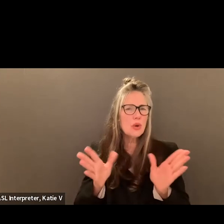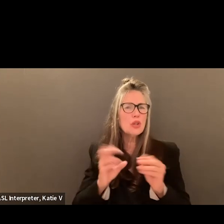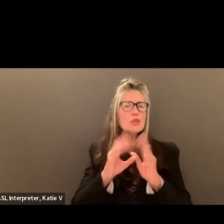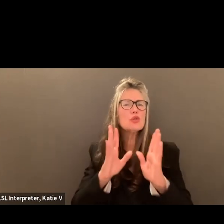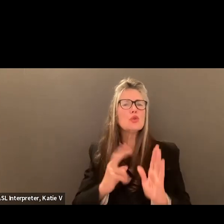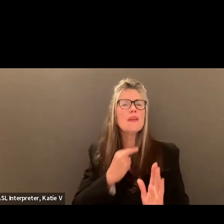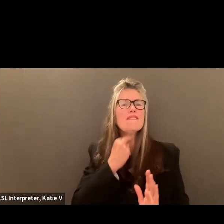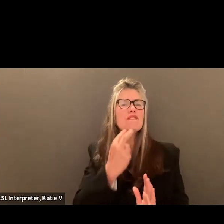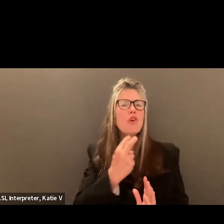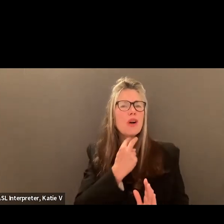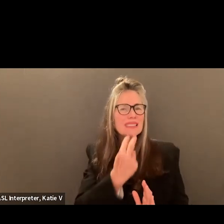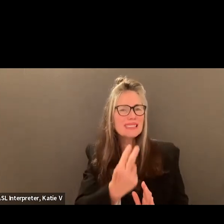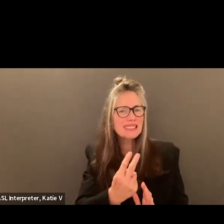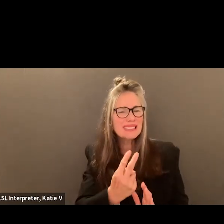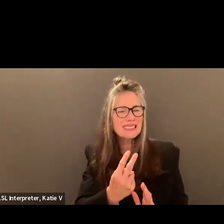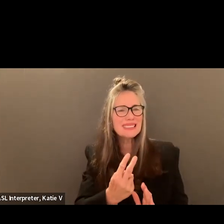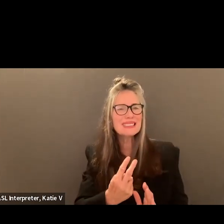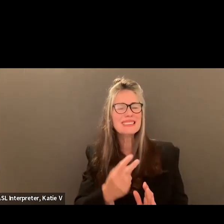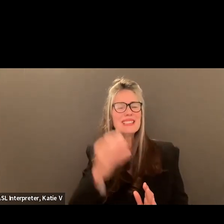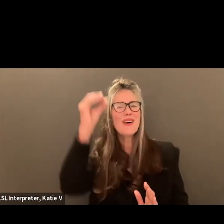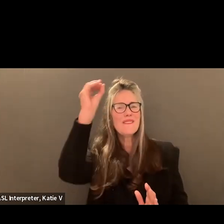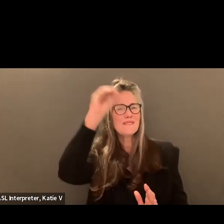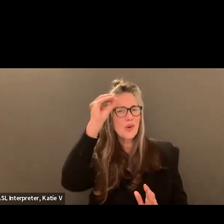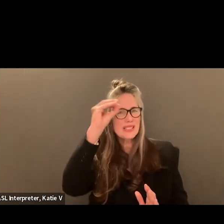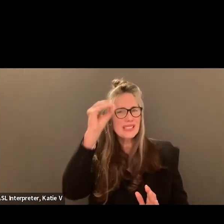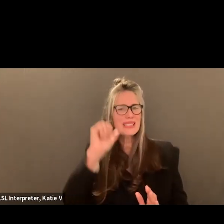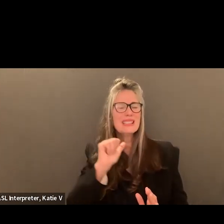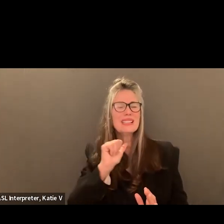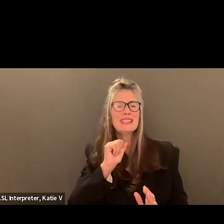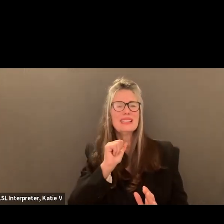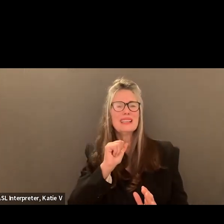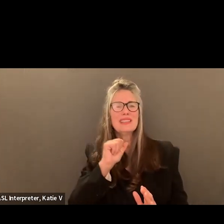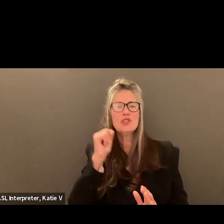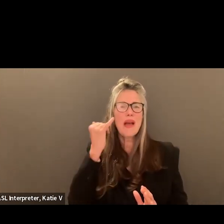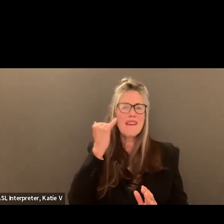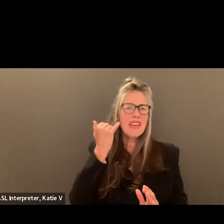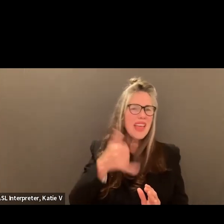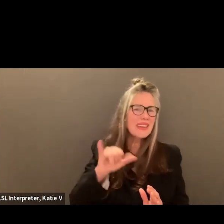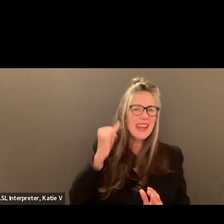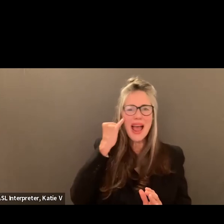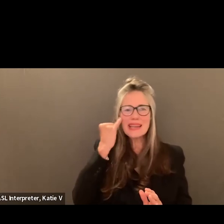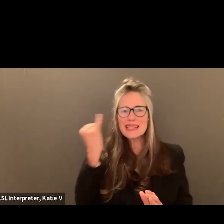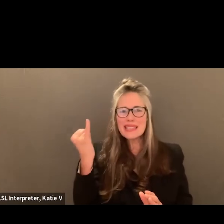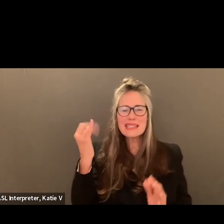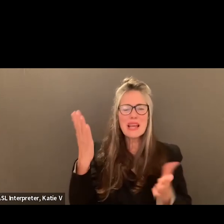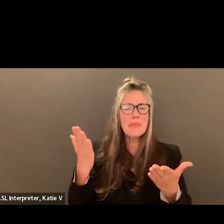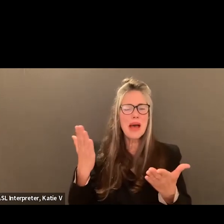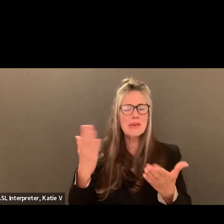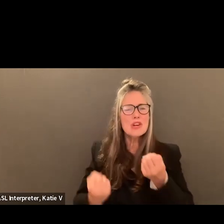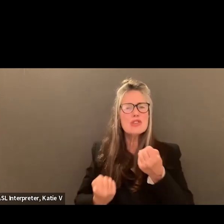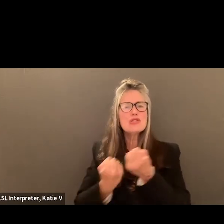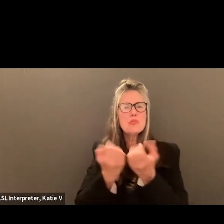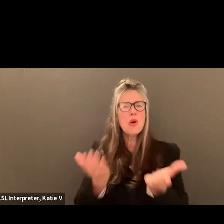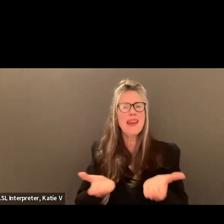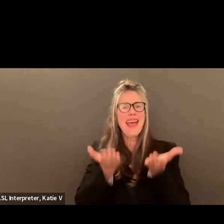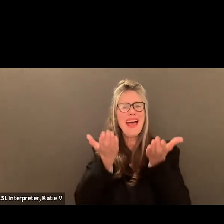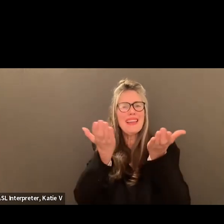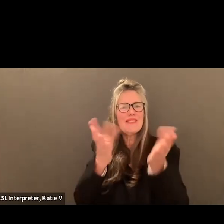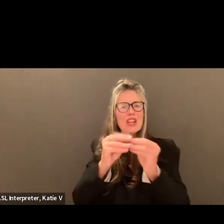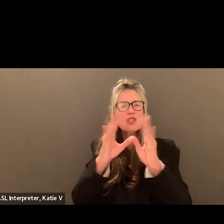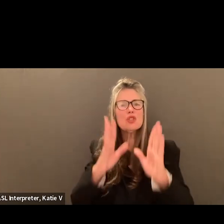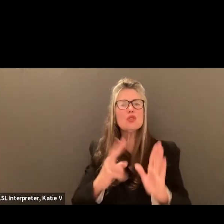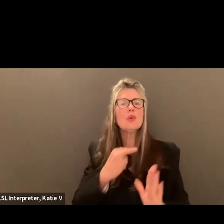application. Just, you know, do you have any ideas or thoughts about student elevating voices of students or something